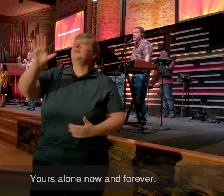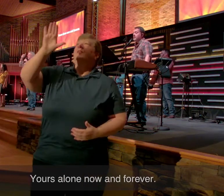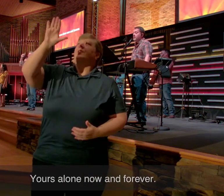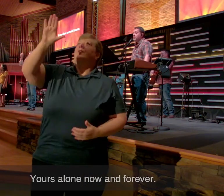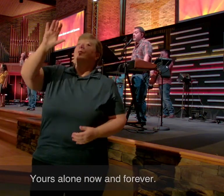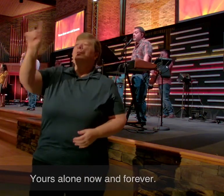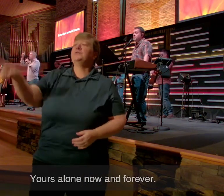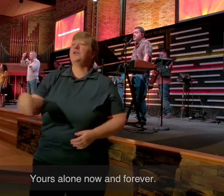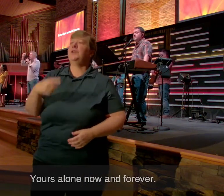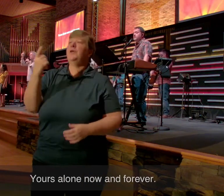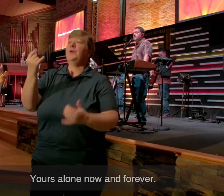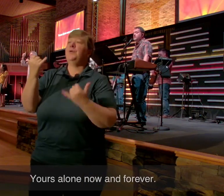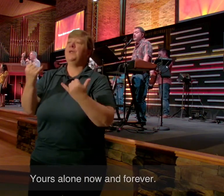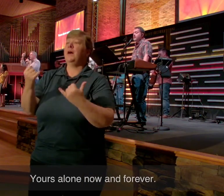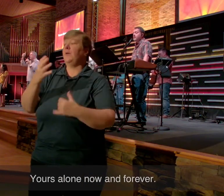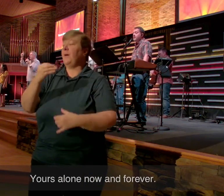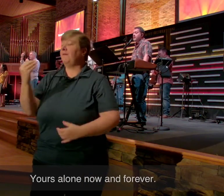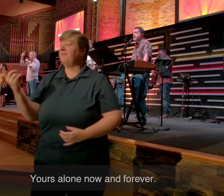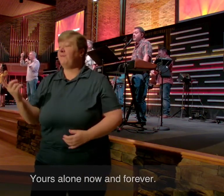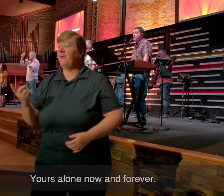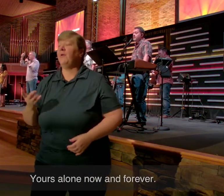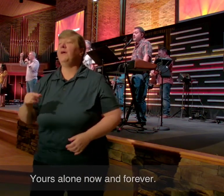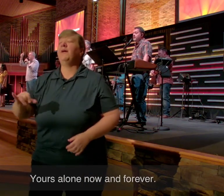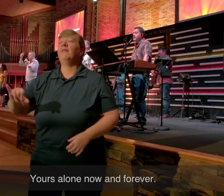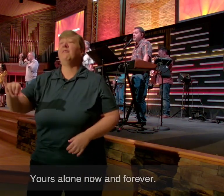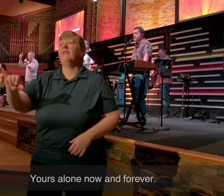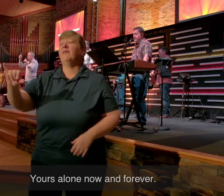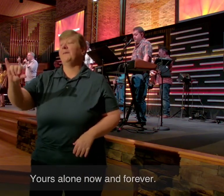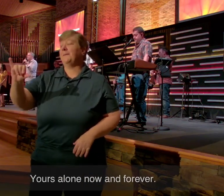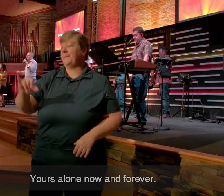Yours alone now and forever.